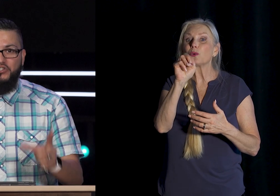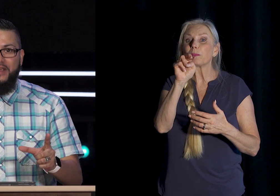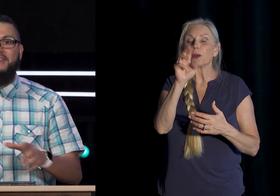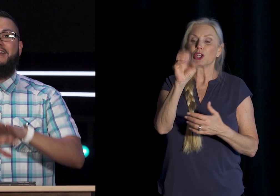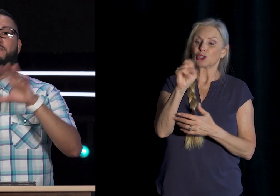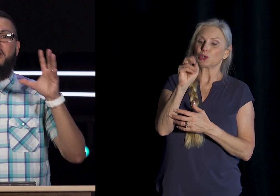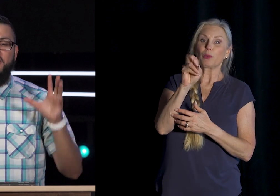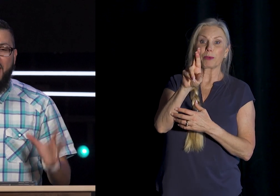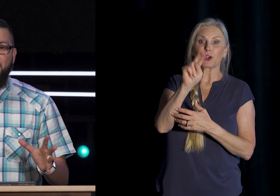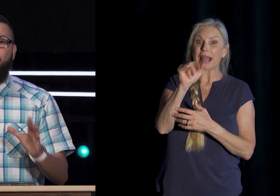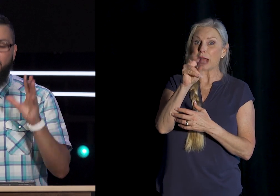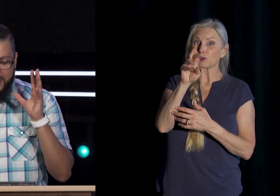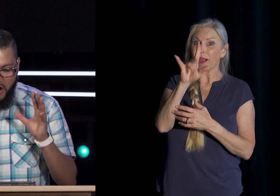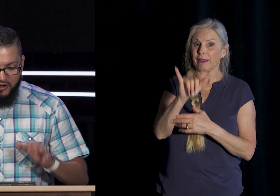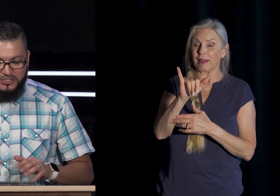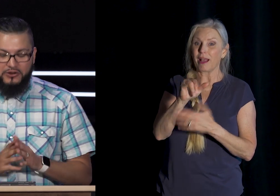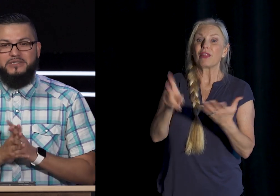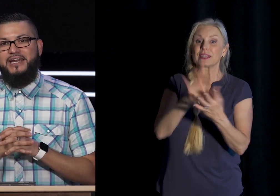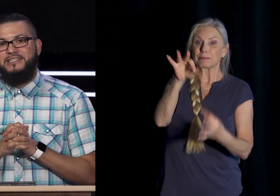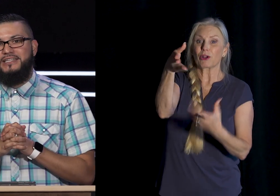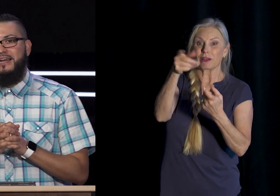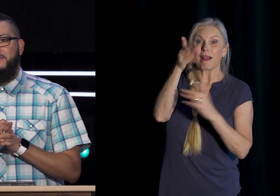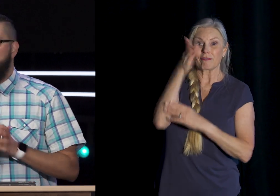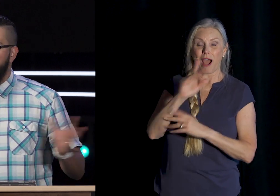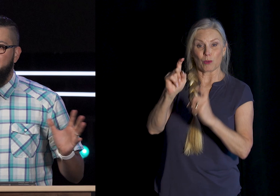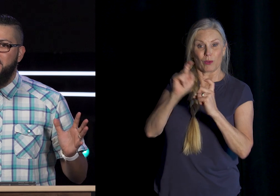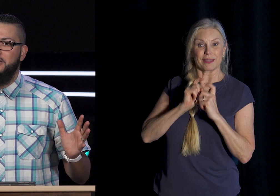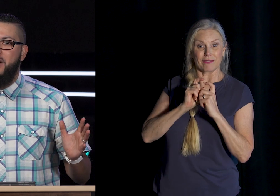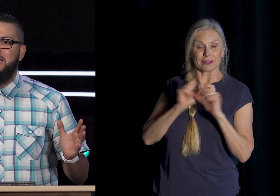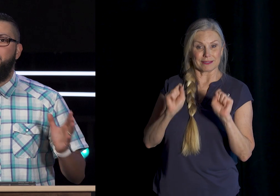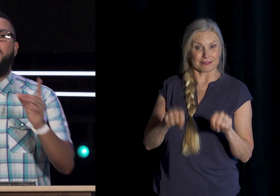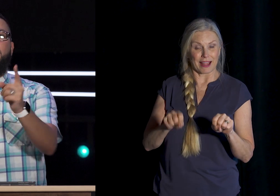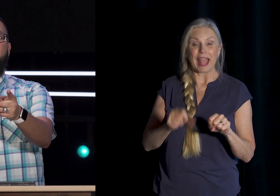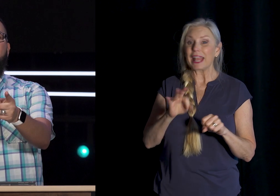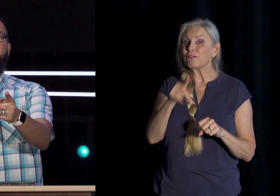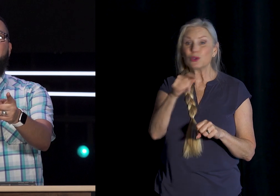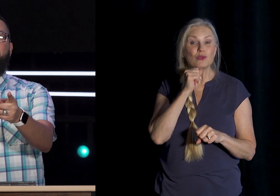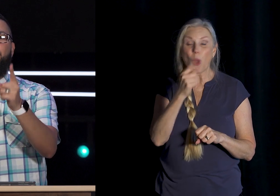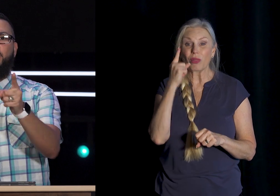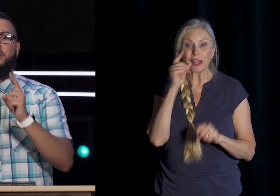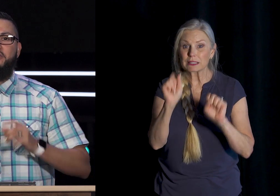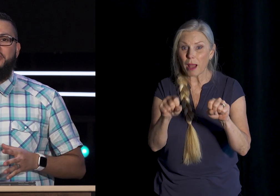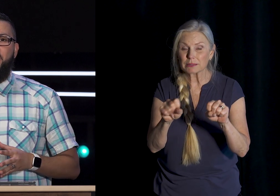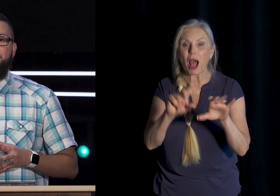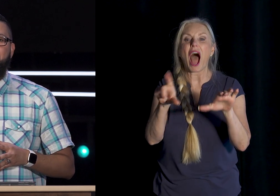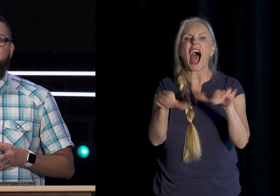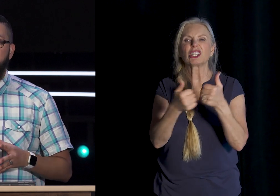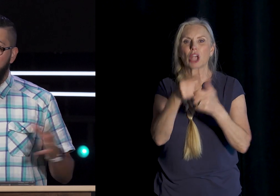Strength To Be Thankful In All Circumstances If You Don't Think This Is Possible I Challenge You Read The Book Of Psalms In The Book